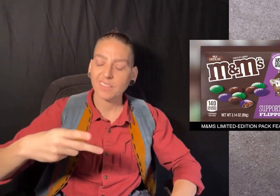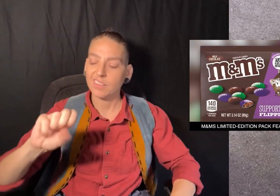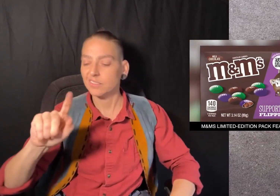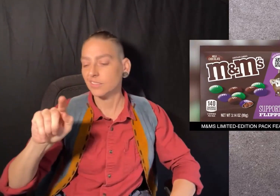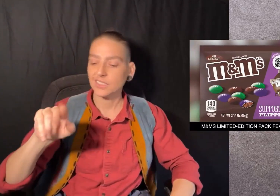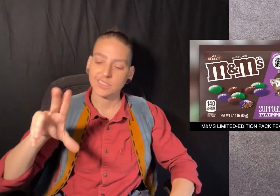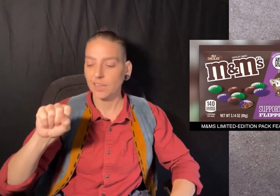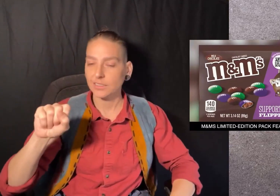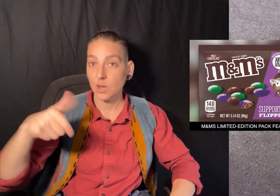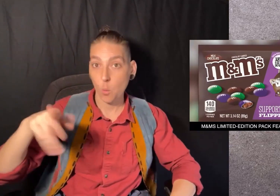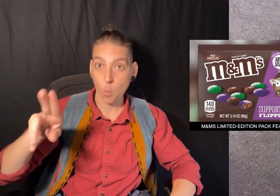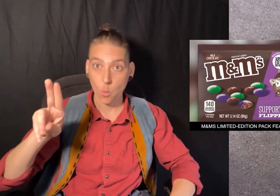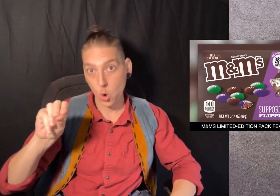flipping the status quo.